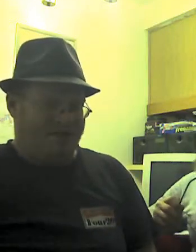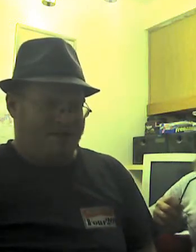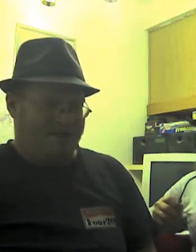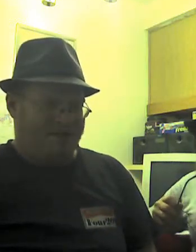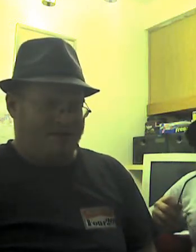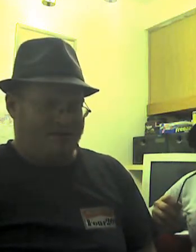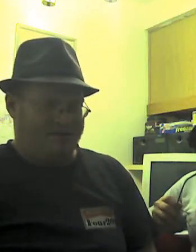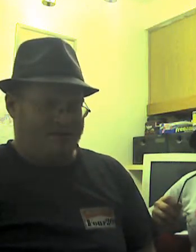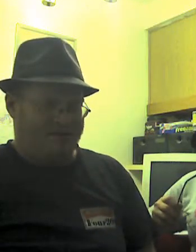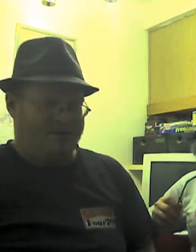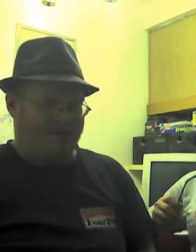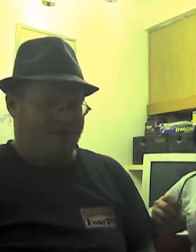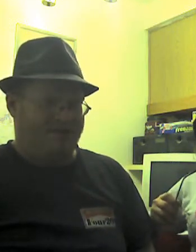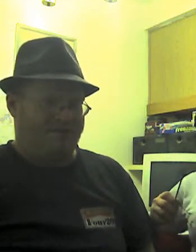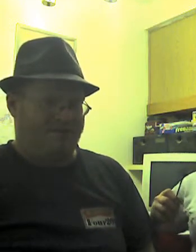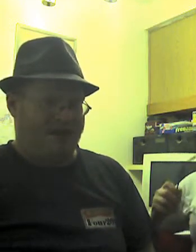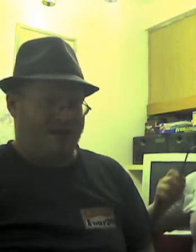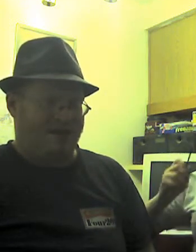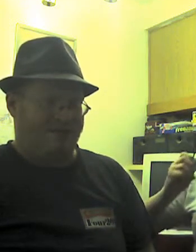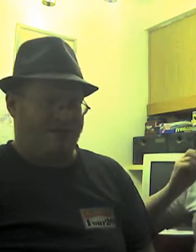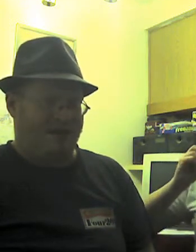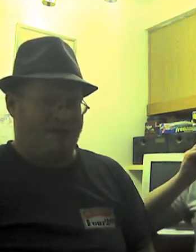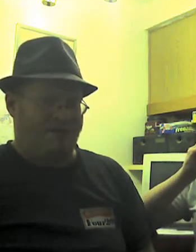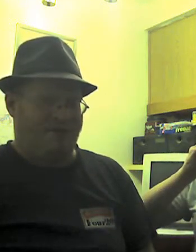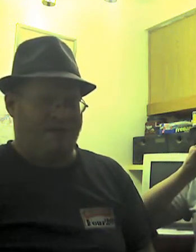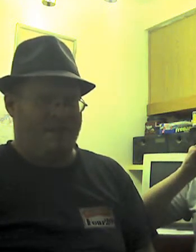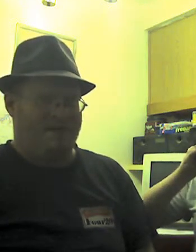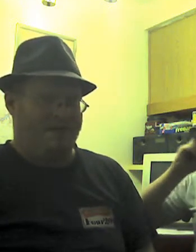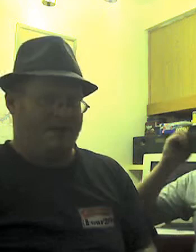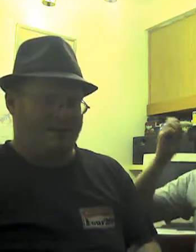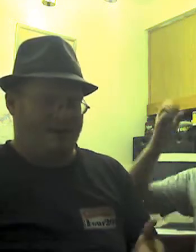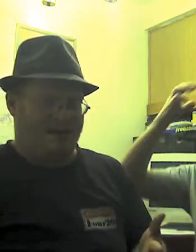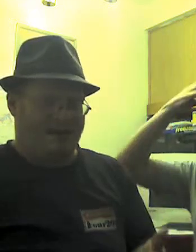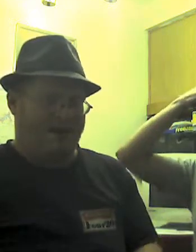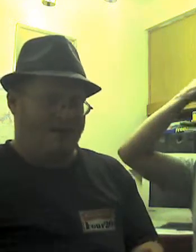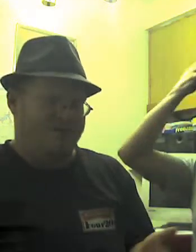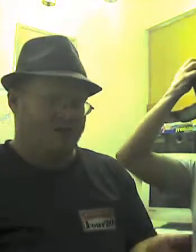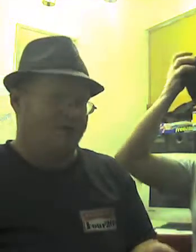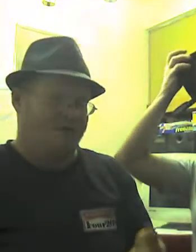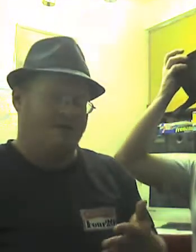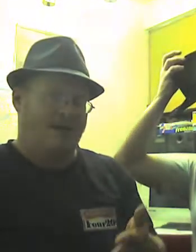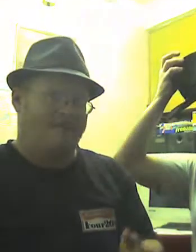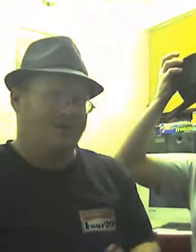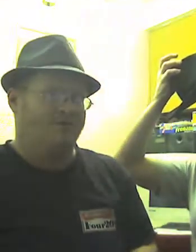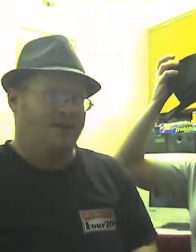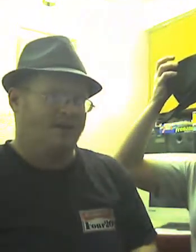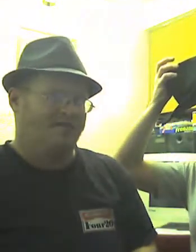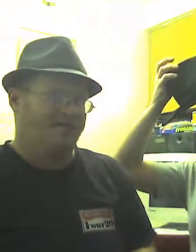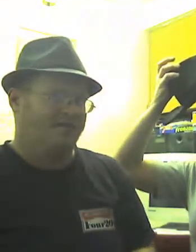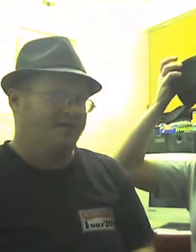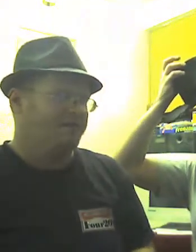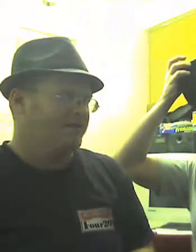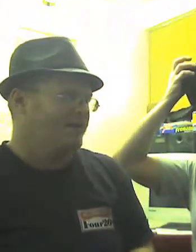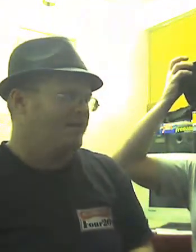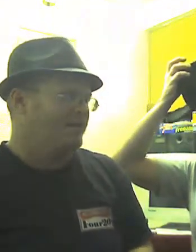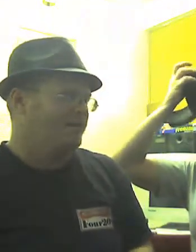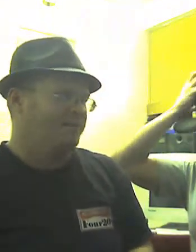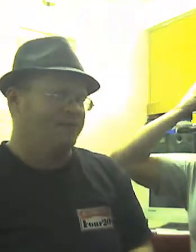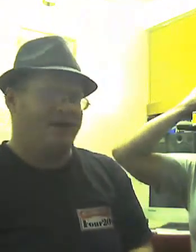she likes the fact that you can play as a female and get married and have children. You can have children in this too, but